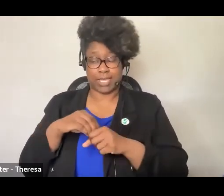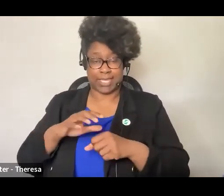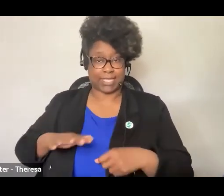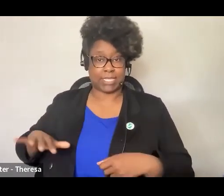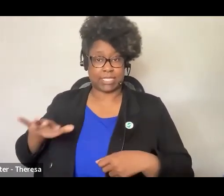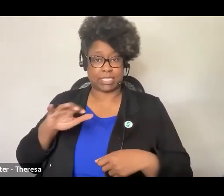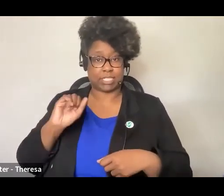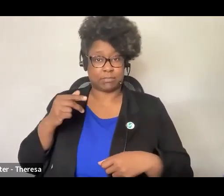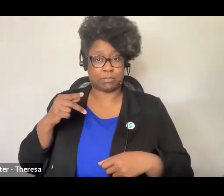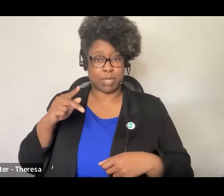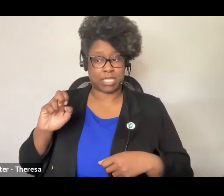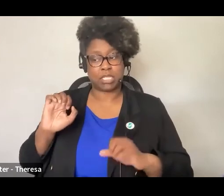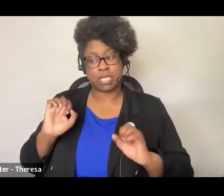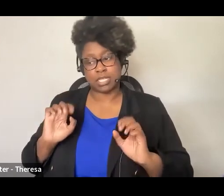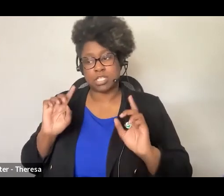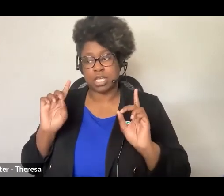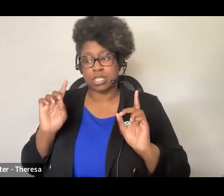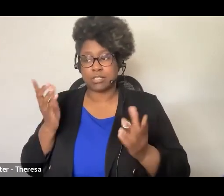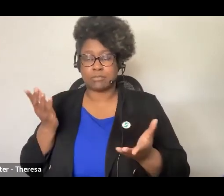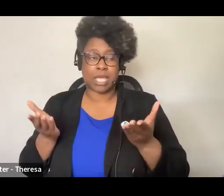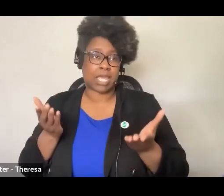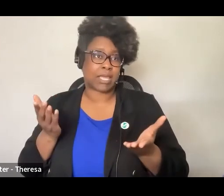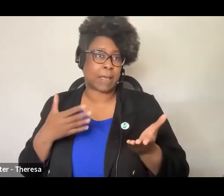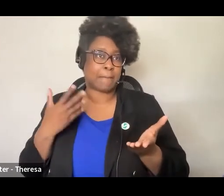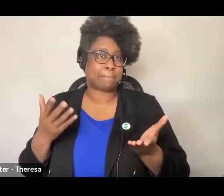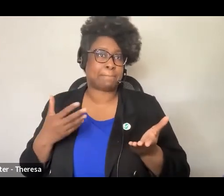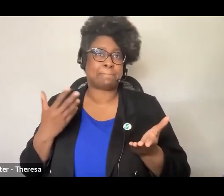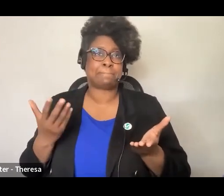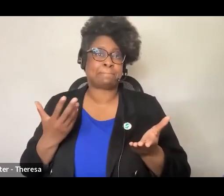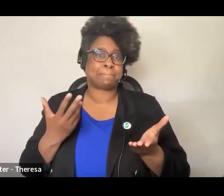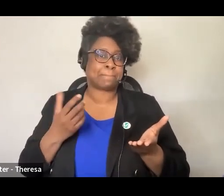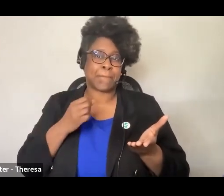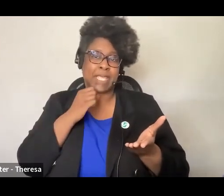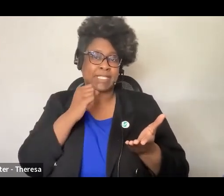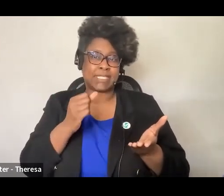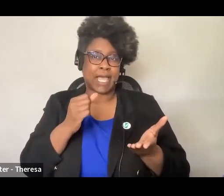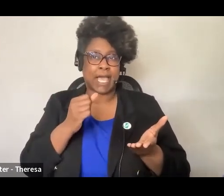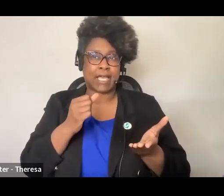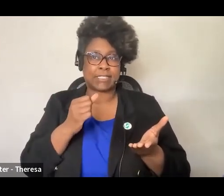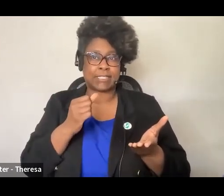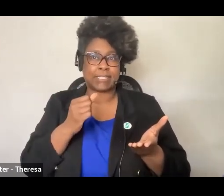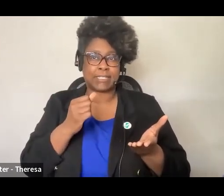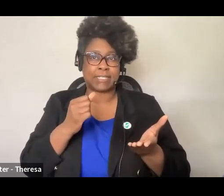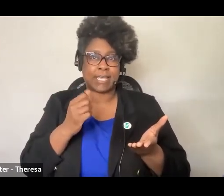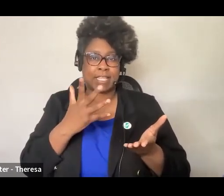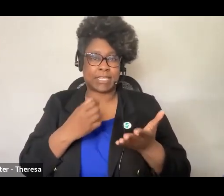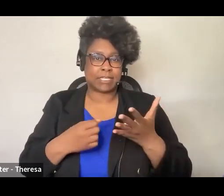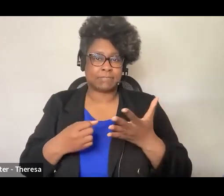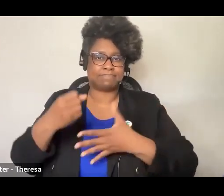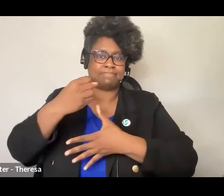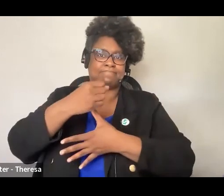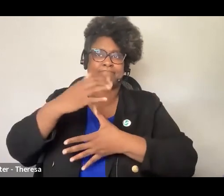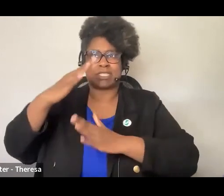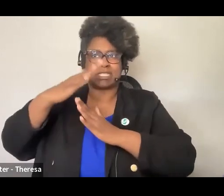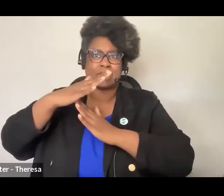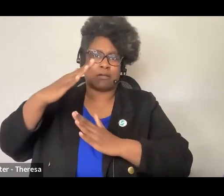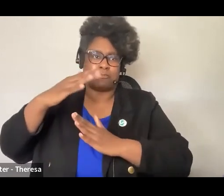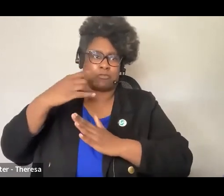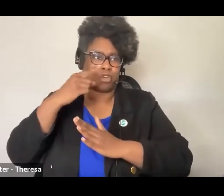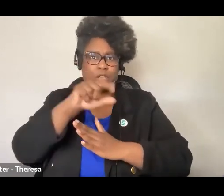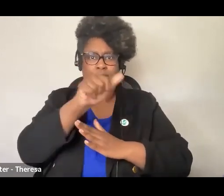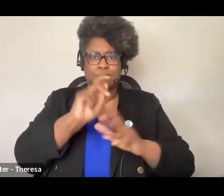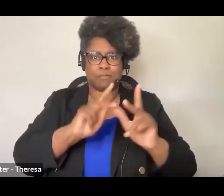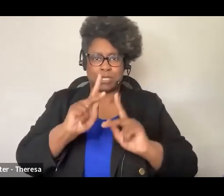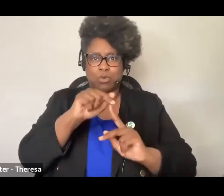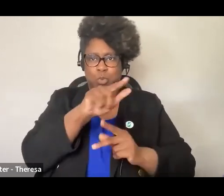education may not be at the top of the disciplinary hierarchy with those we collaborate with at times and